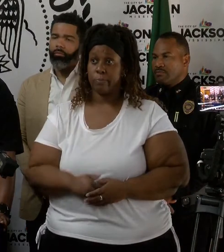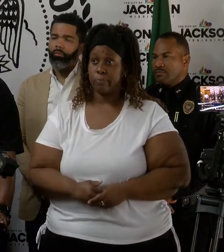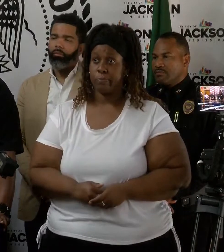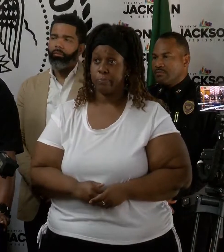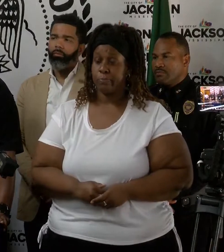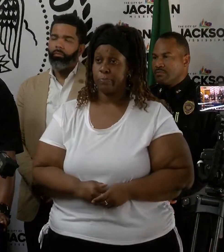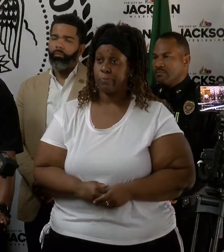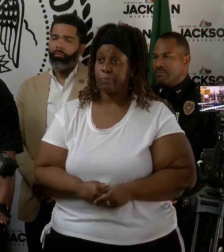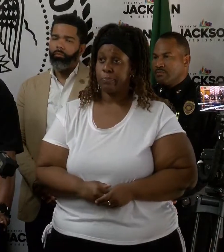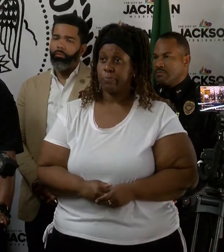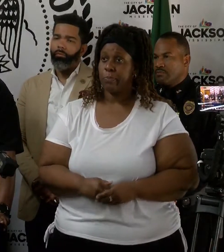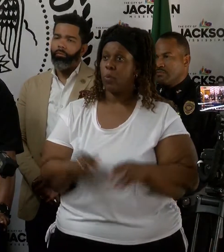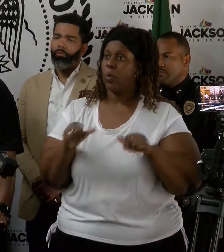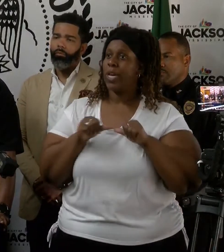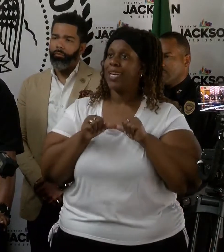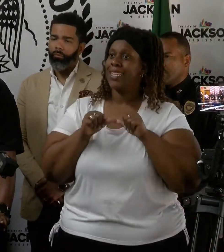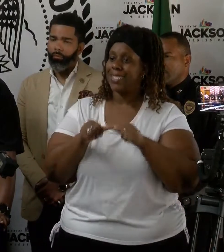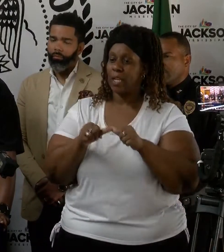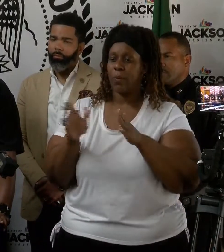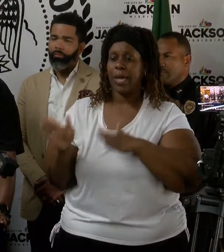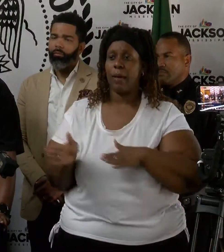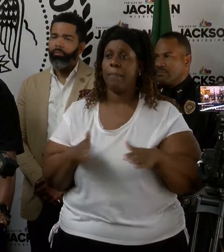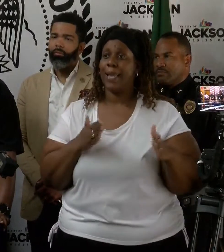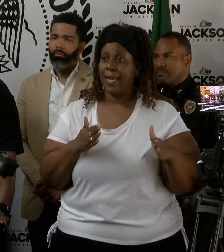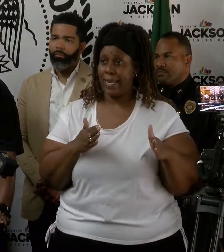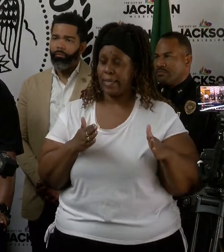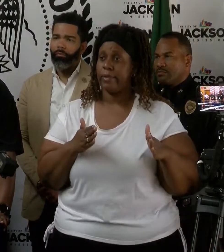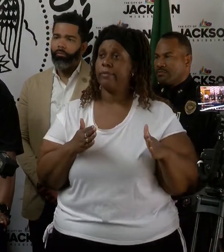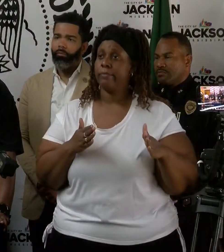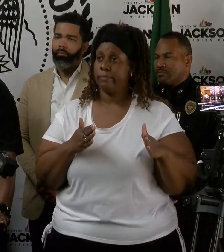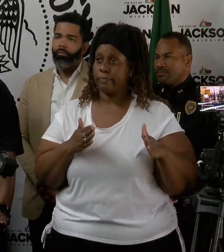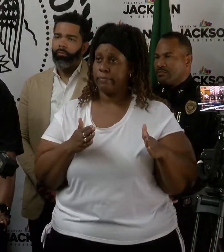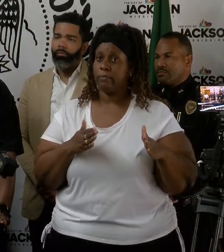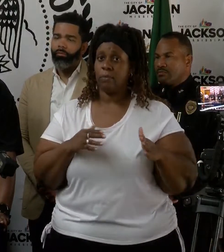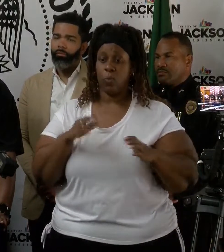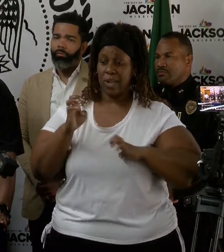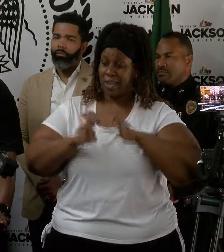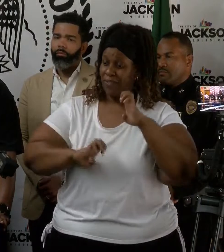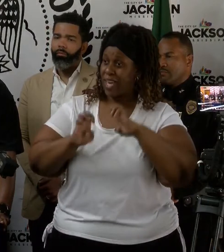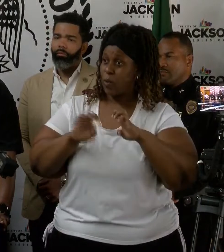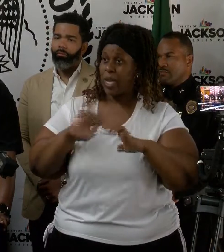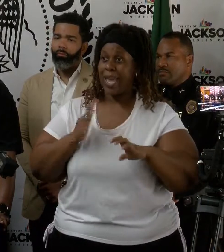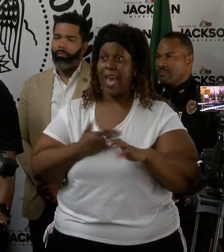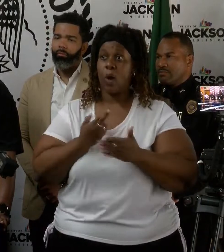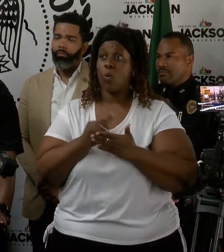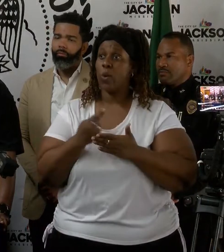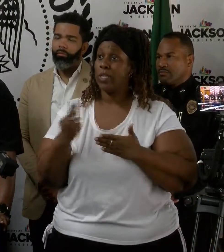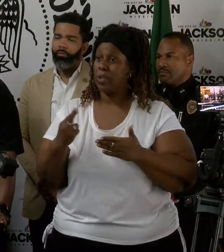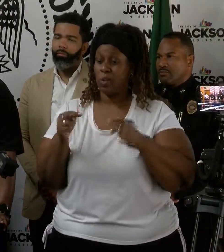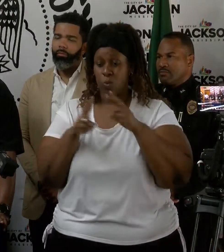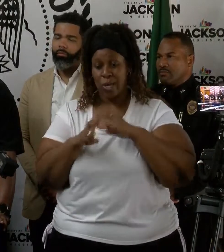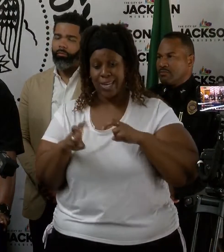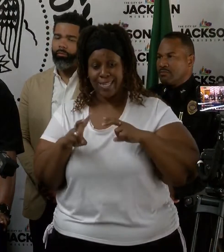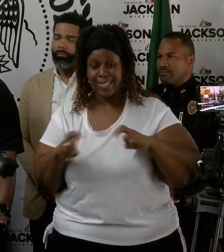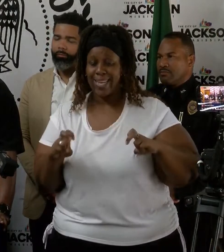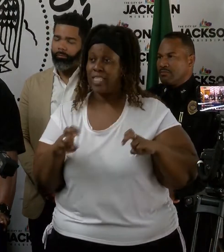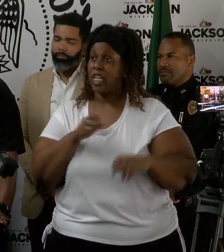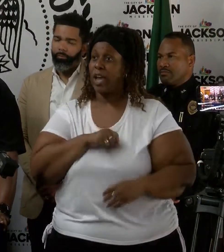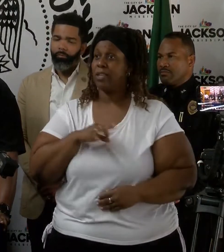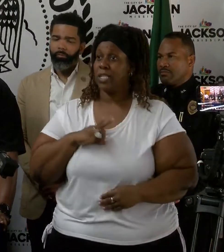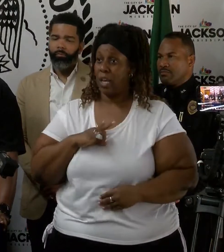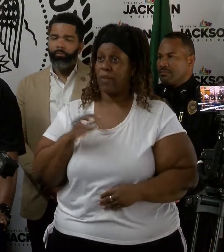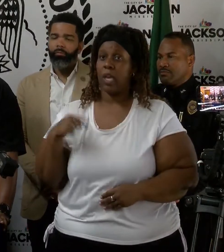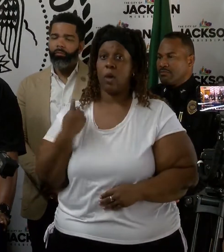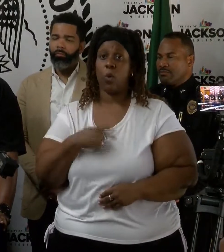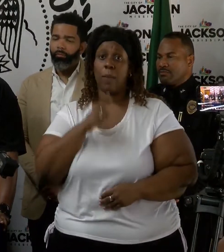We continue with our planning and preparation. We're evaluating our resources. We're assessing our manpower. And